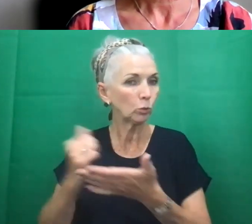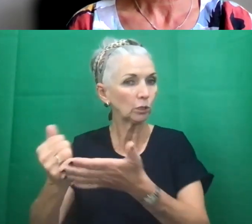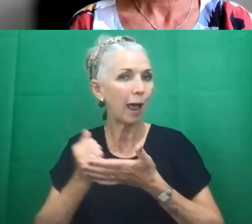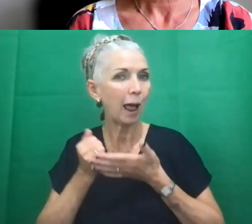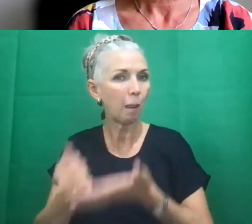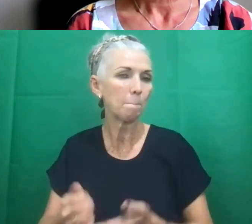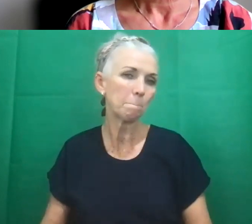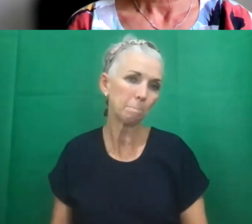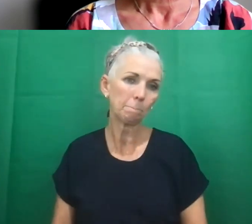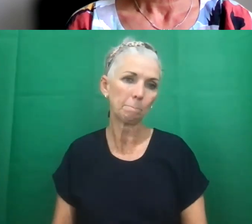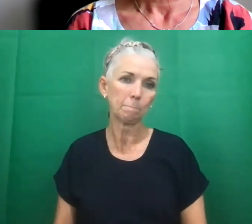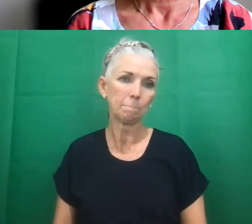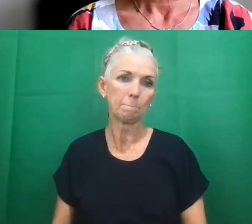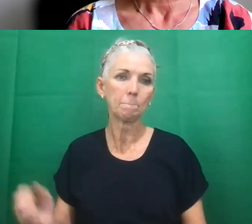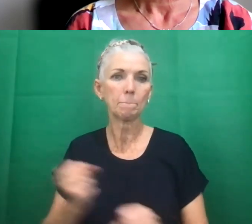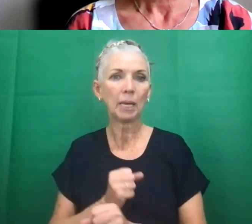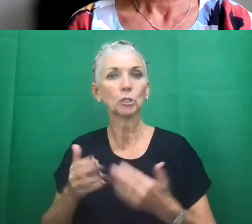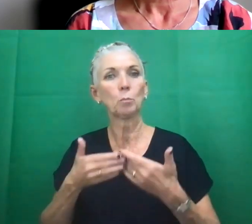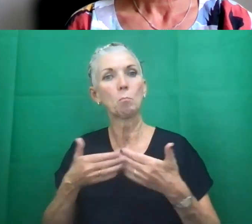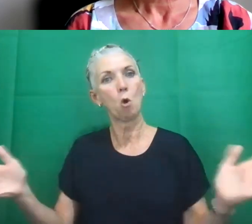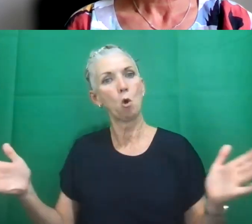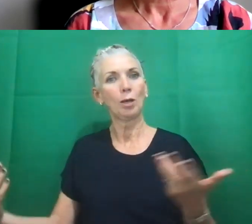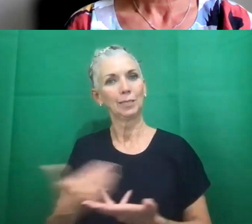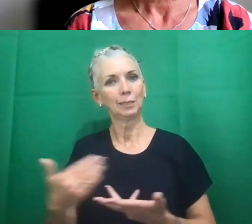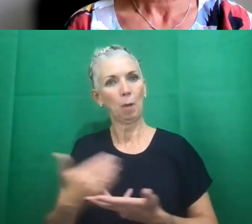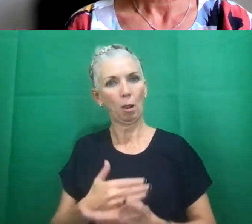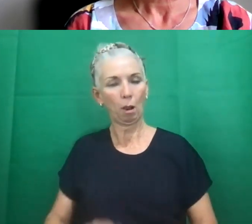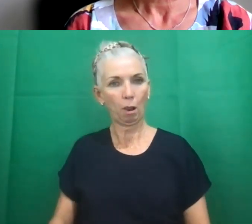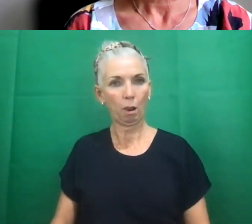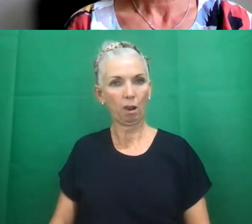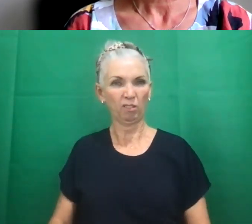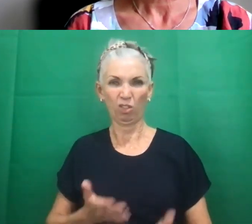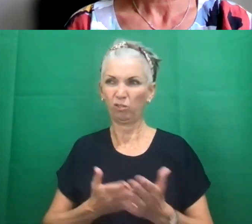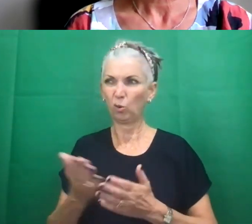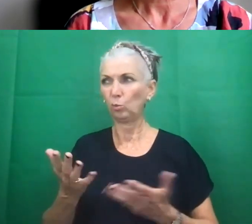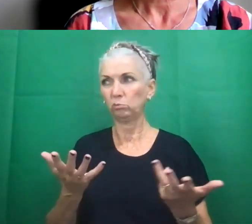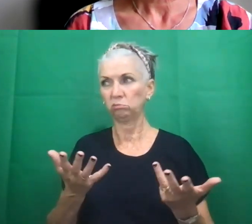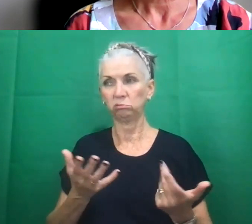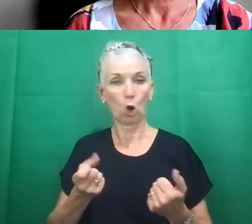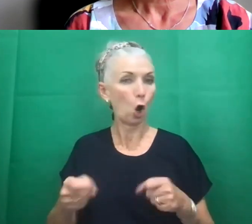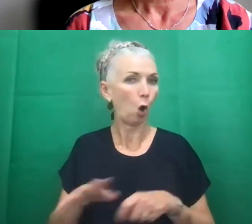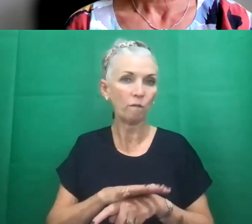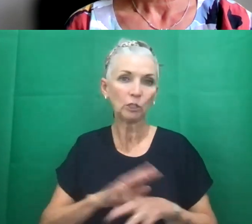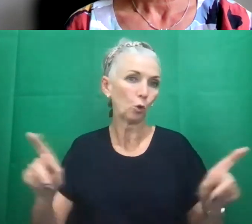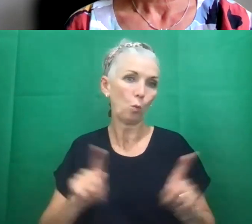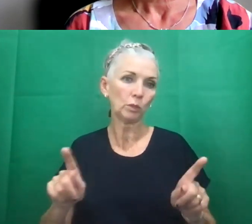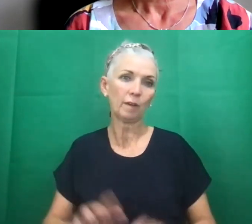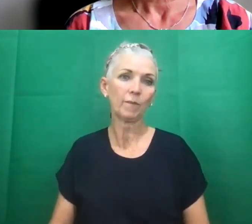events more accessible for them, whether it's COVID or or anything else, quite frankly. But we are always willing to